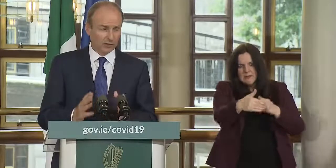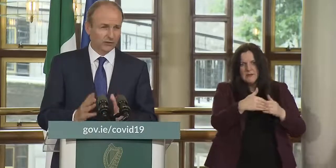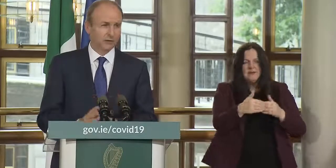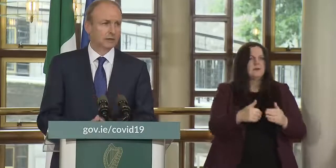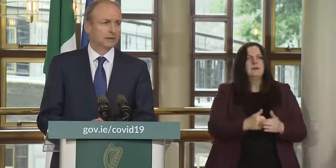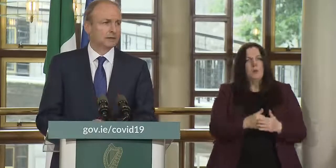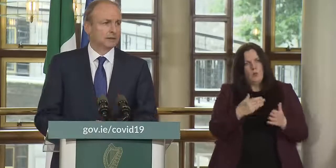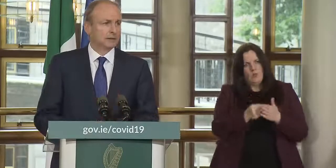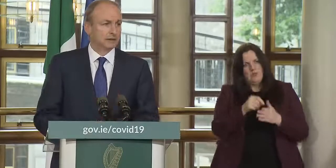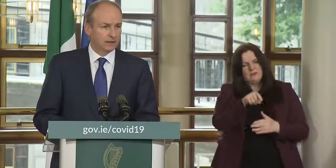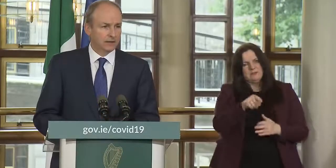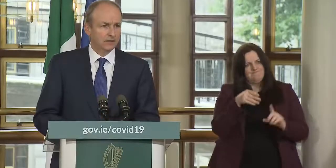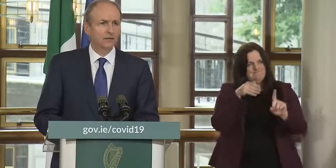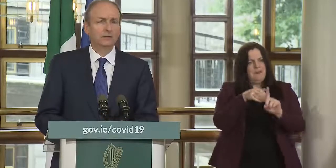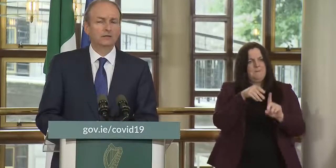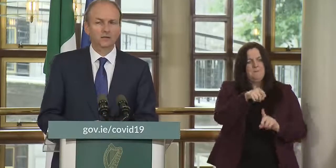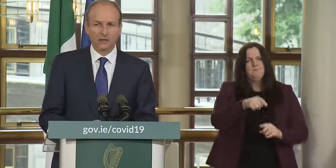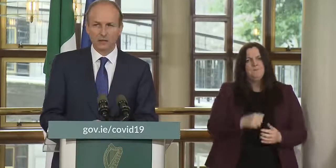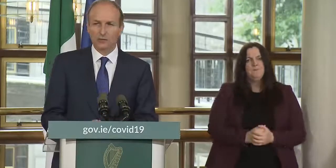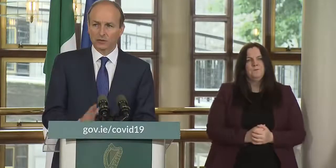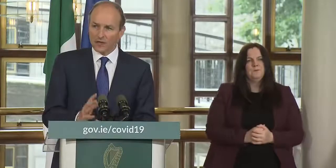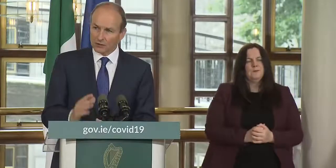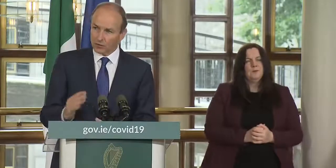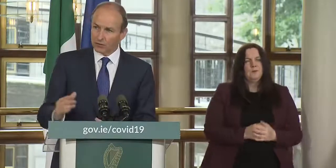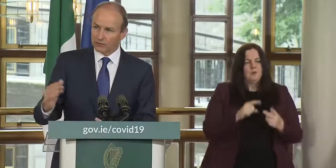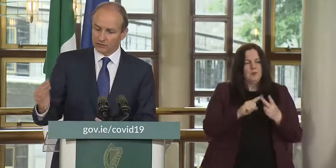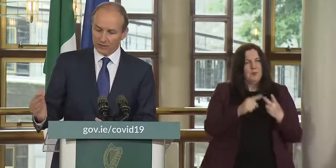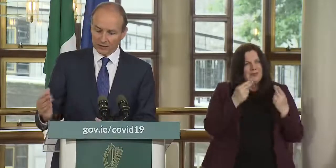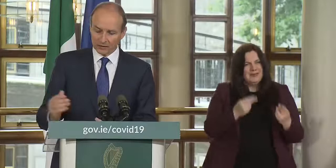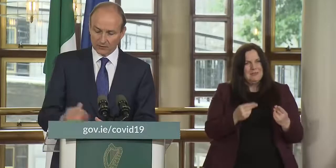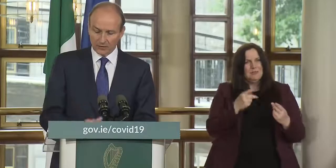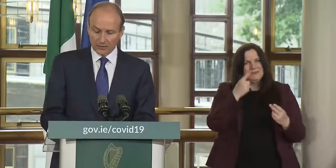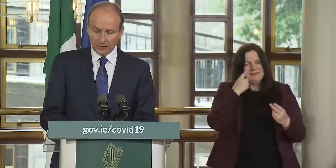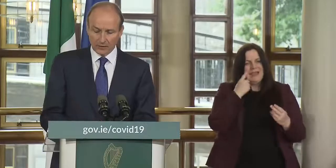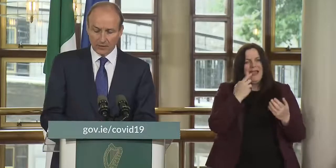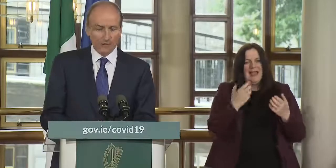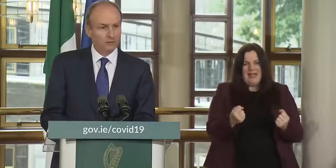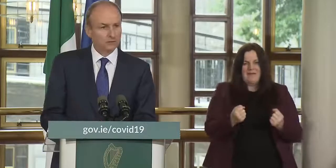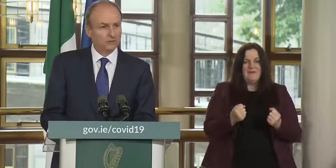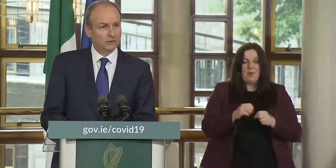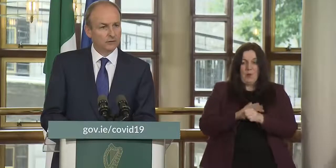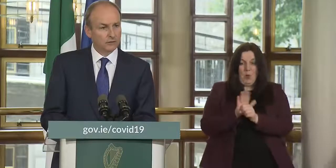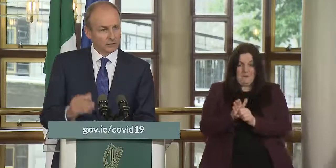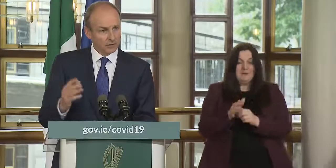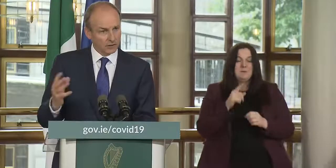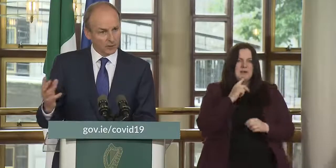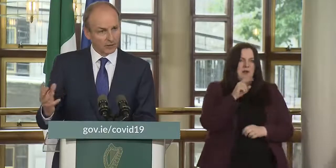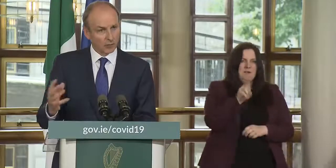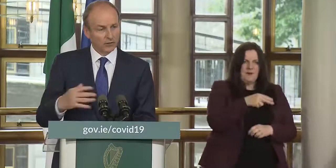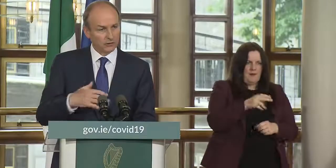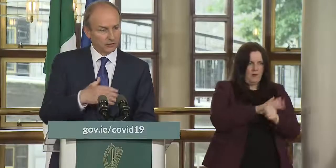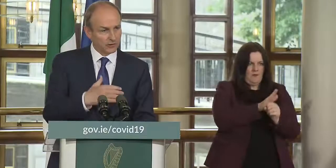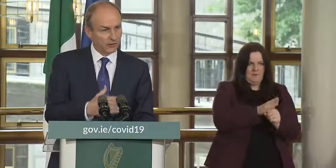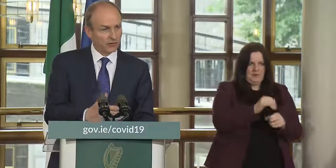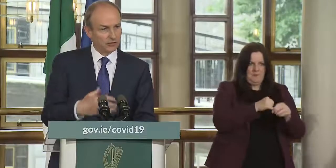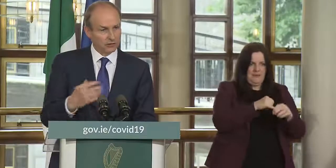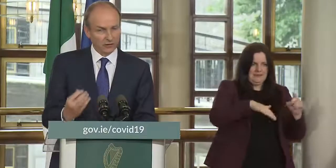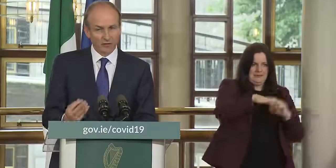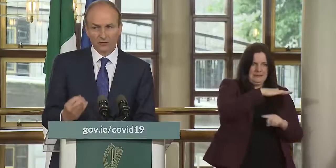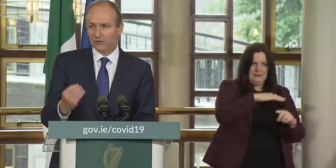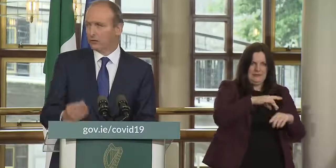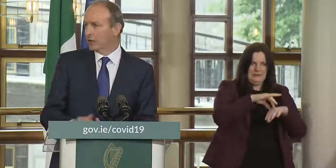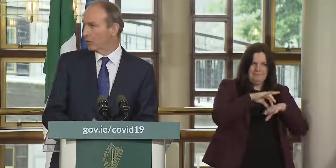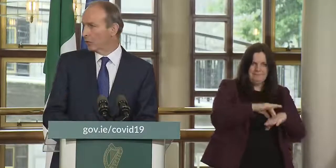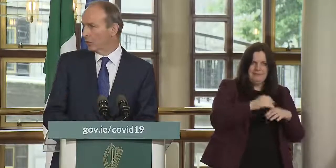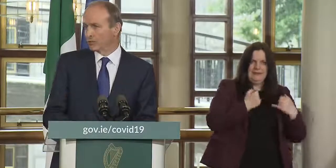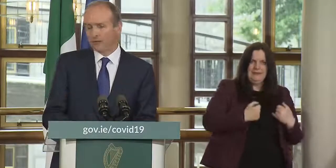as well as also the need to deal with the non-covered strand of in the medical world in terms of illnesses and